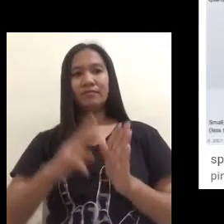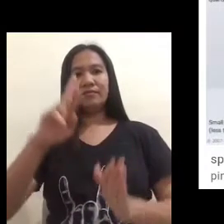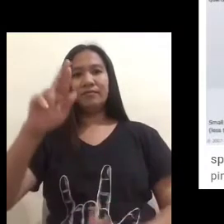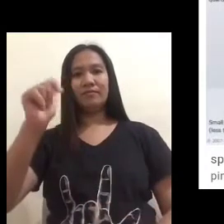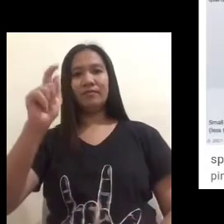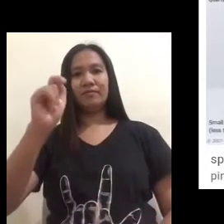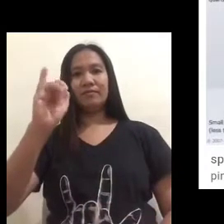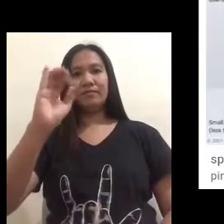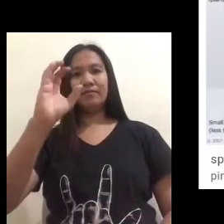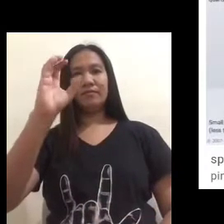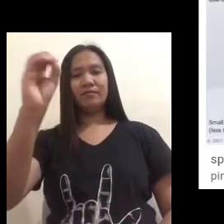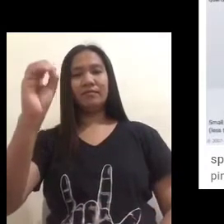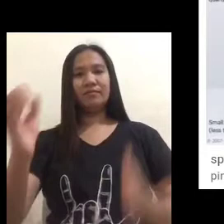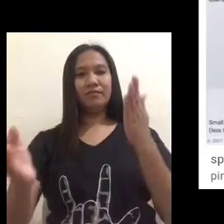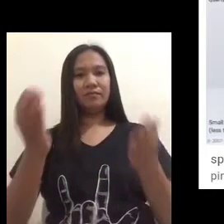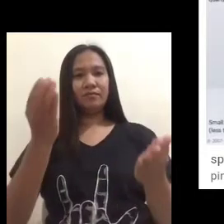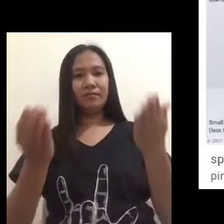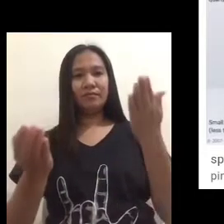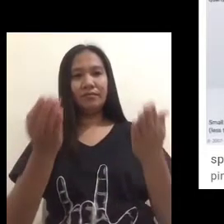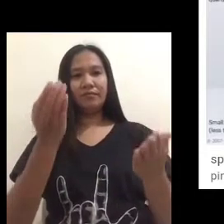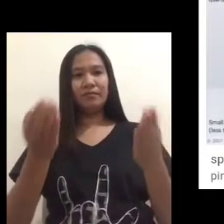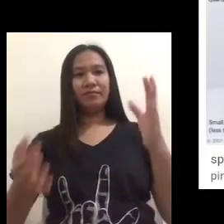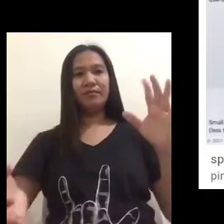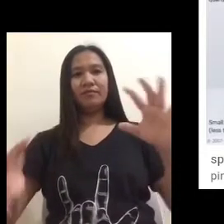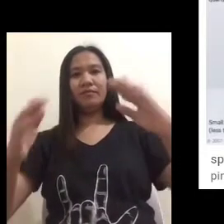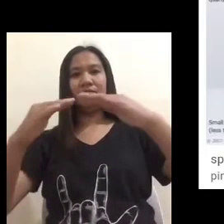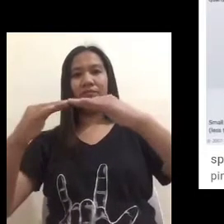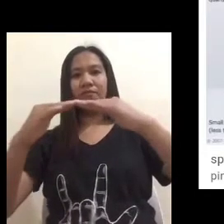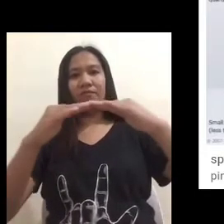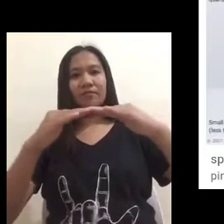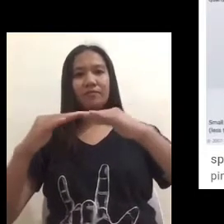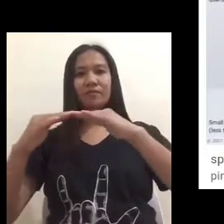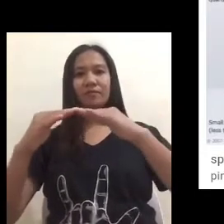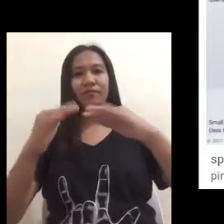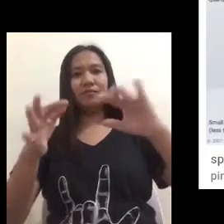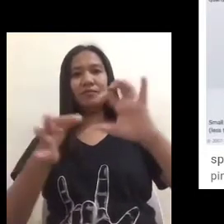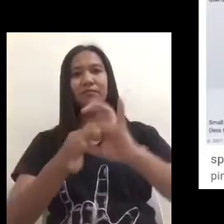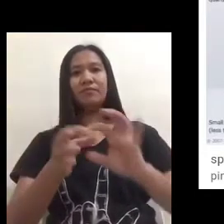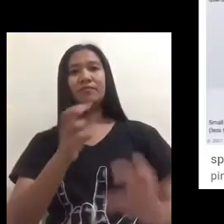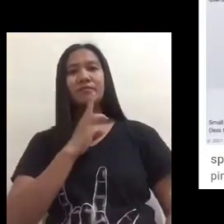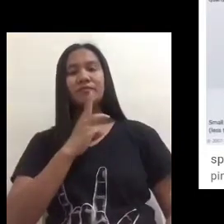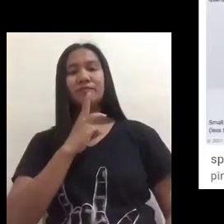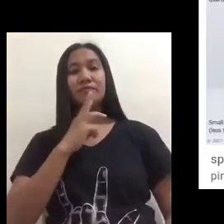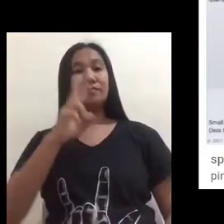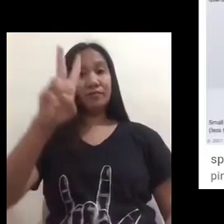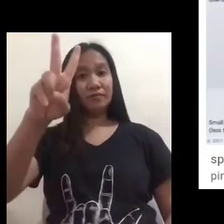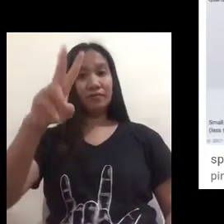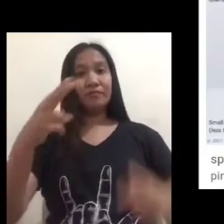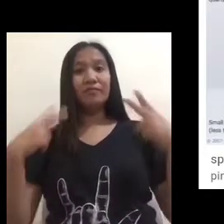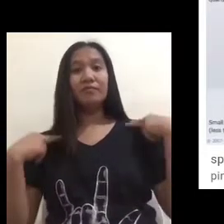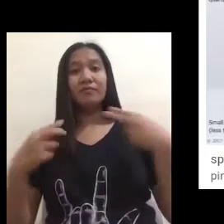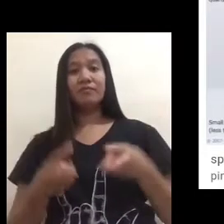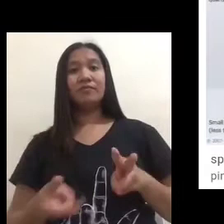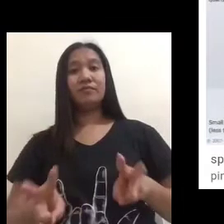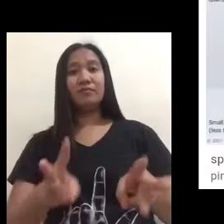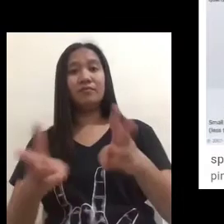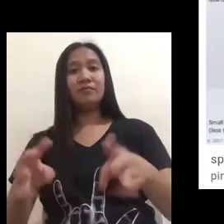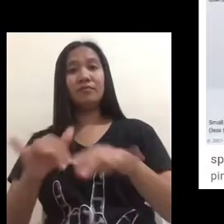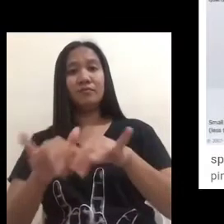gravity it is a number which represents the ratio to the weight of an equal volume of water in specific